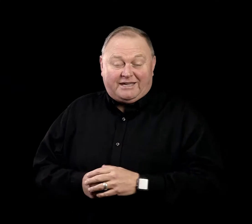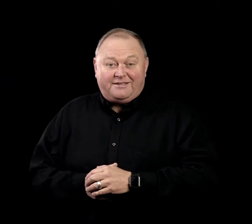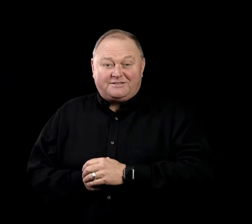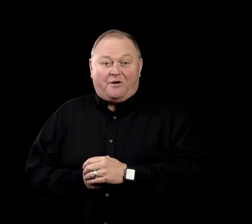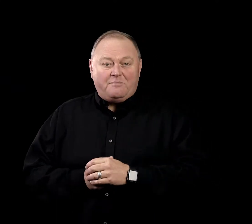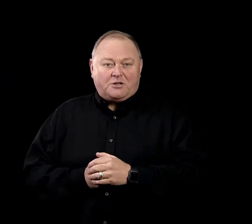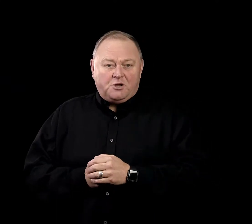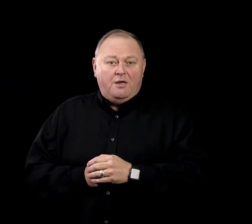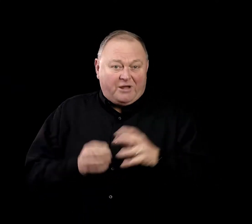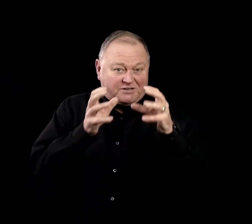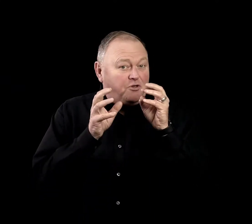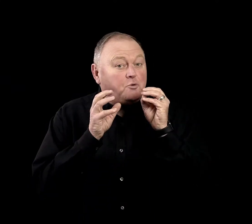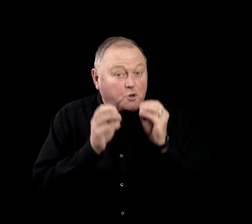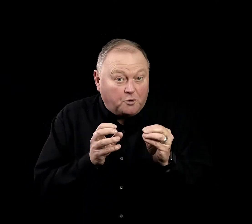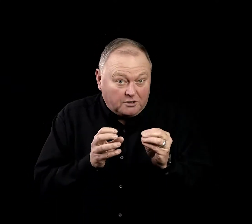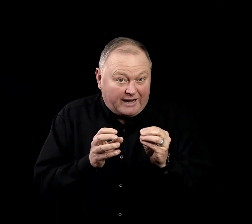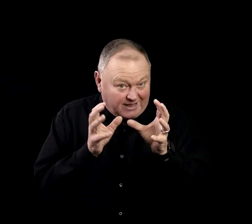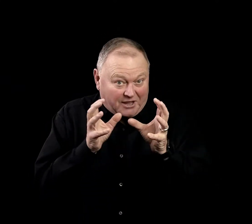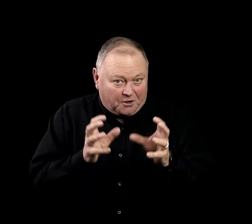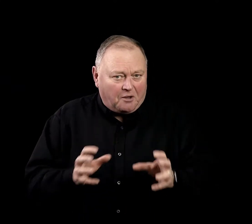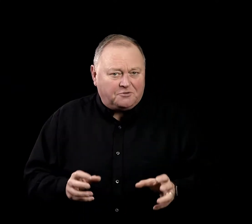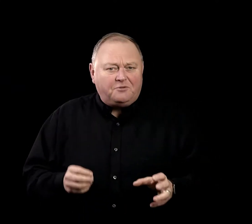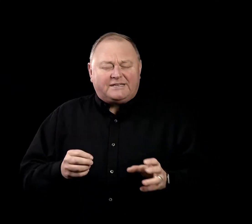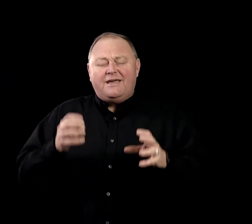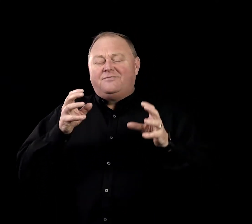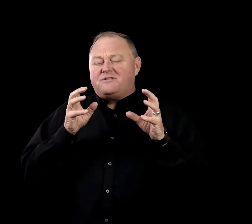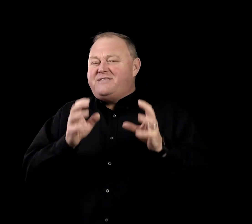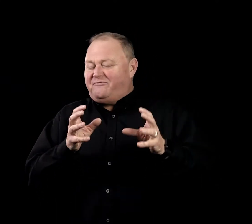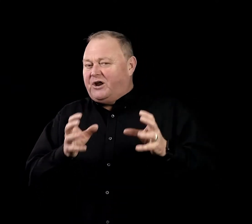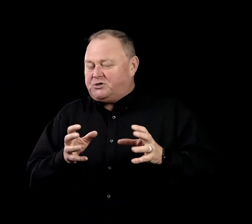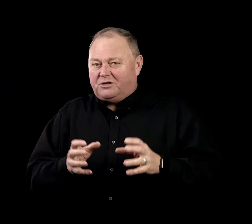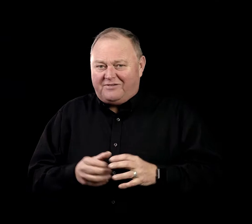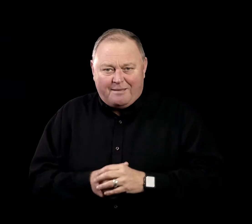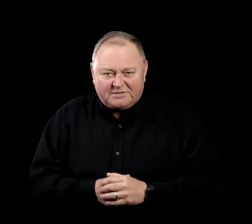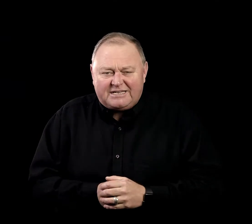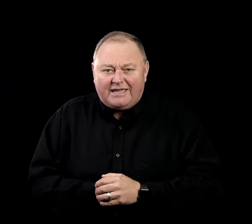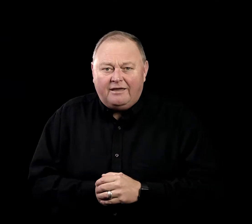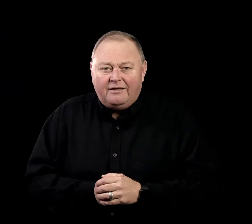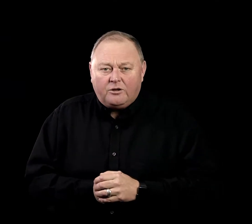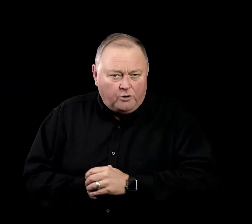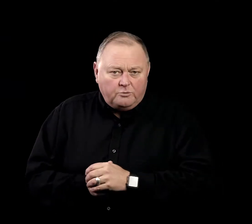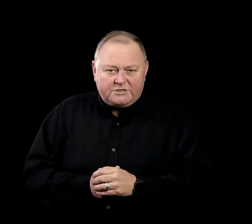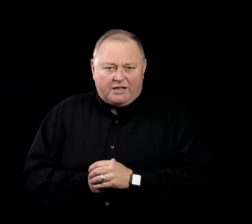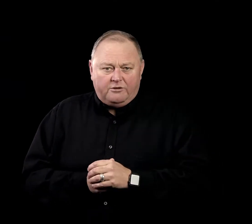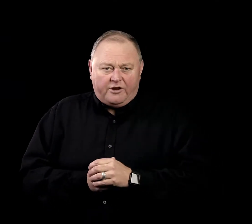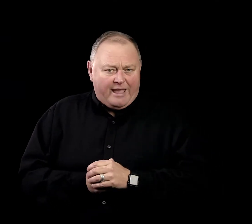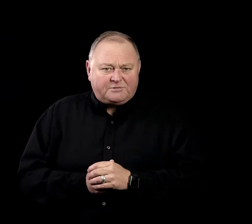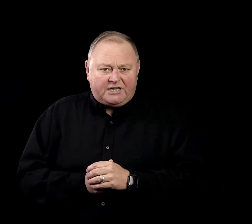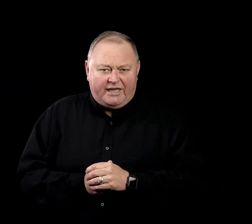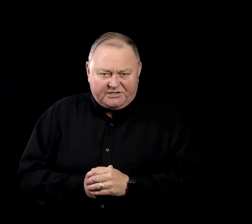does very much, because if you Google, and I'd like you to go and do this, the definition of an MC, Google will tell you that an MC is